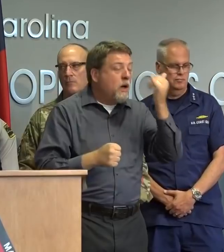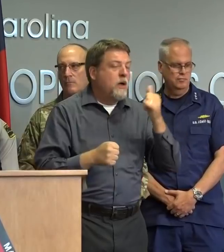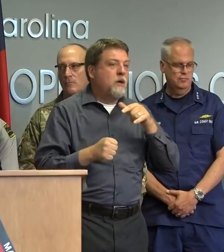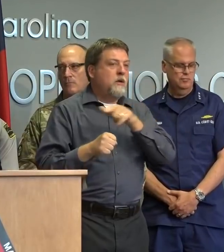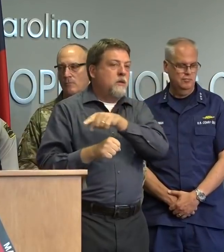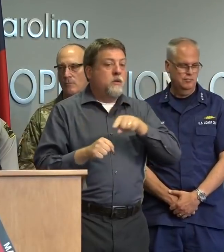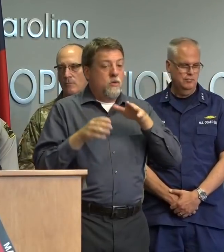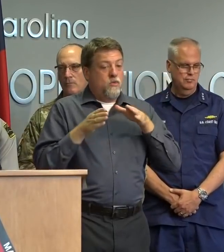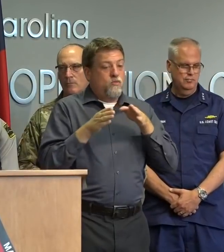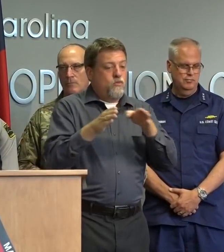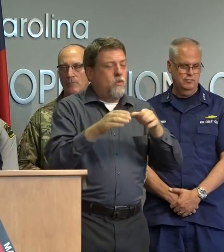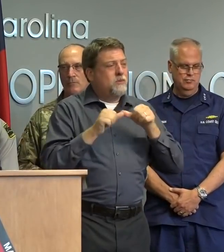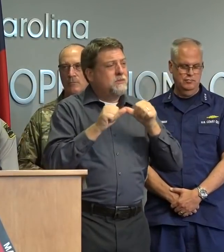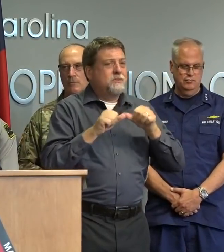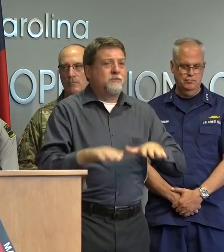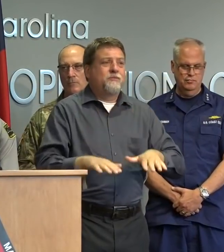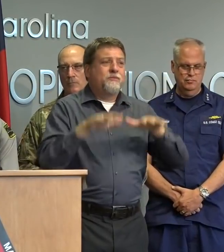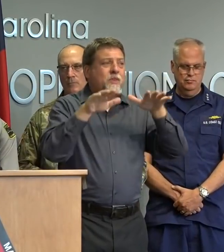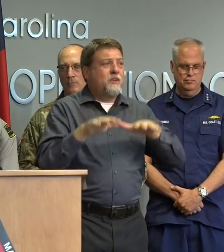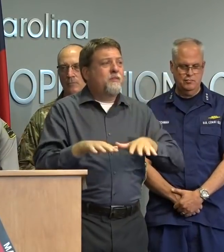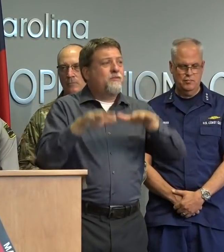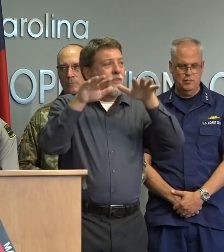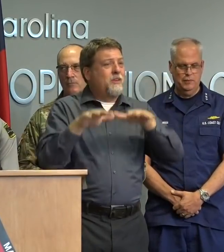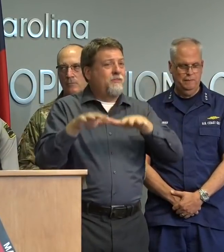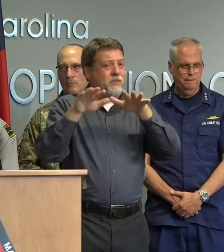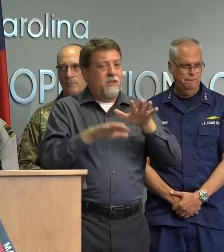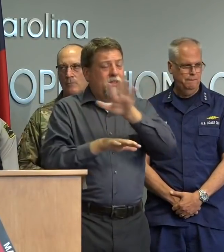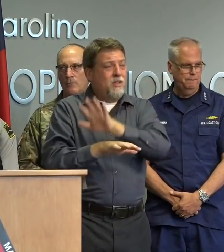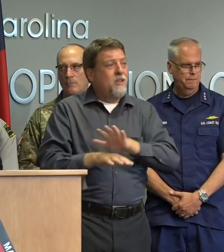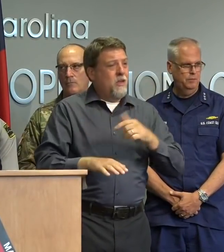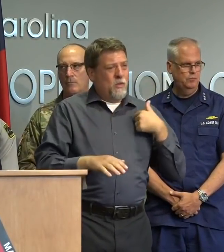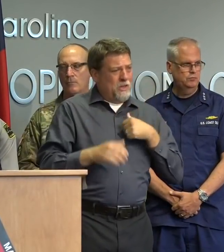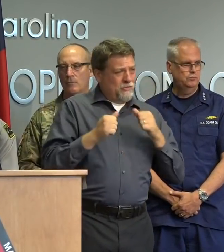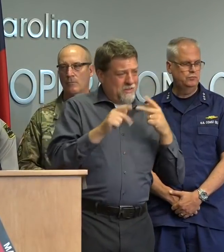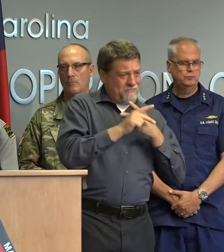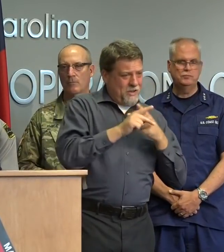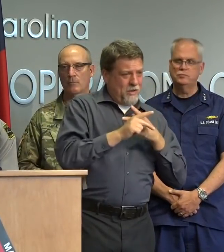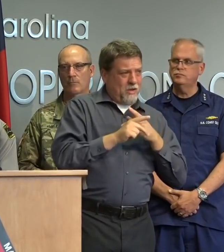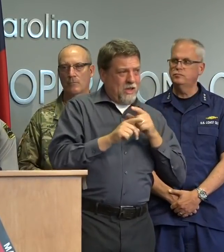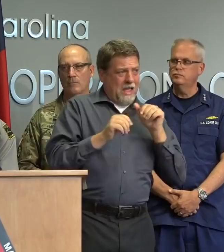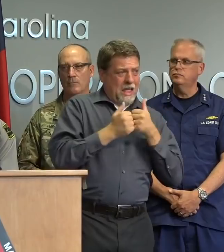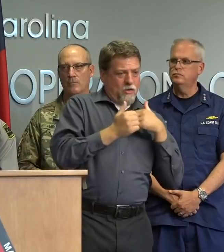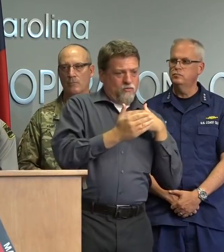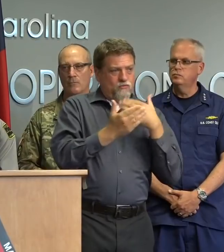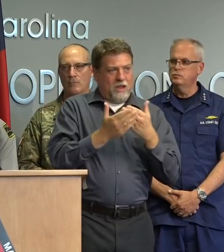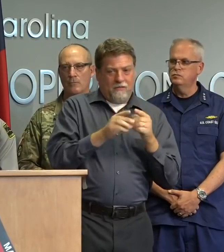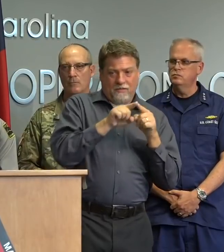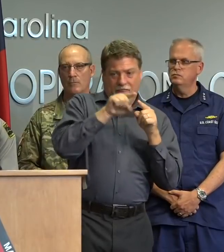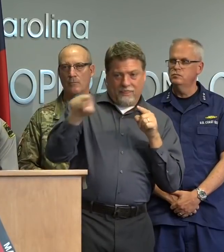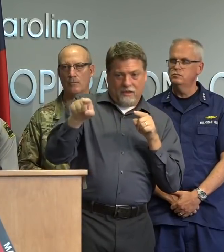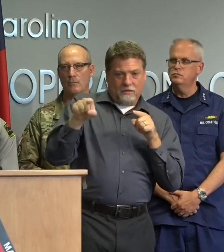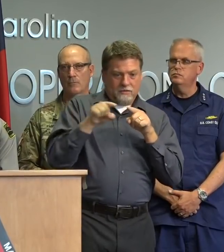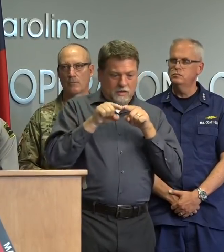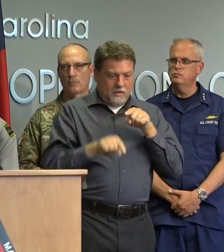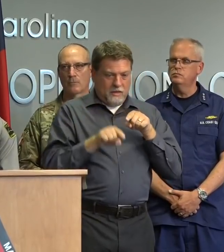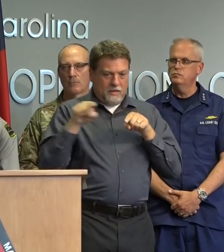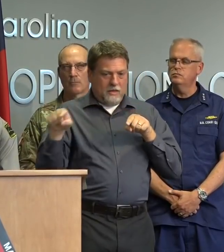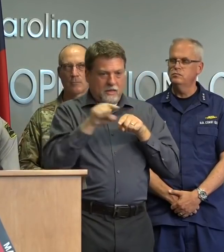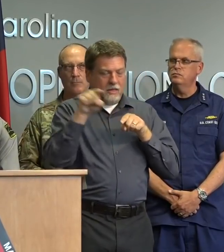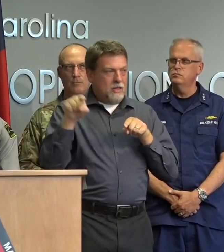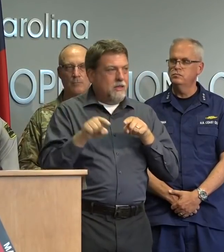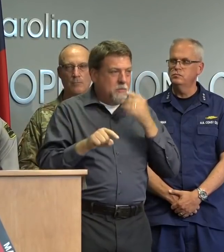we're working very hard to find routes to places that need help and we don't need